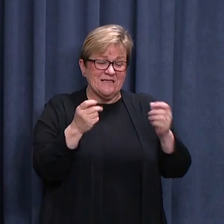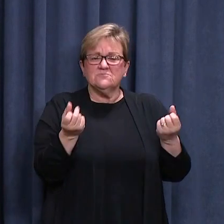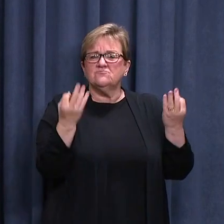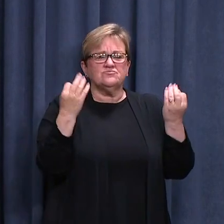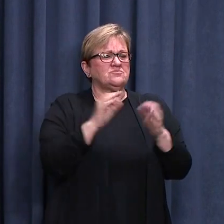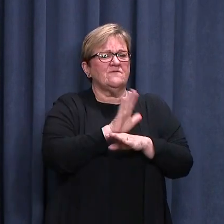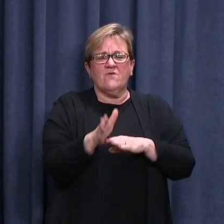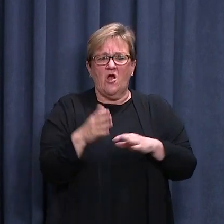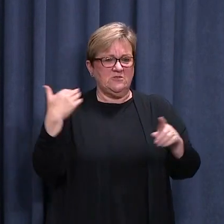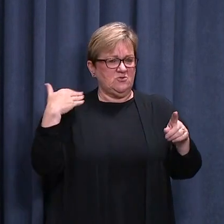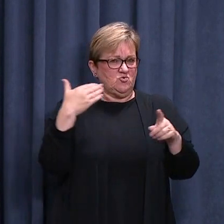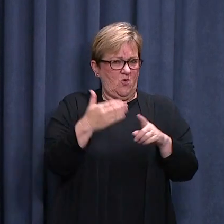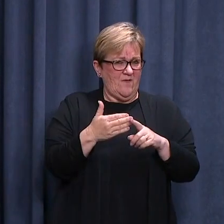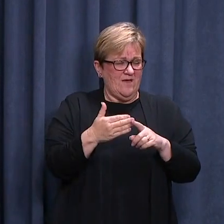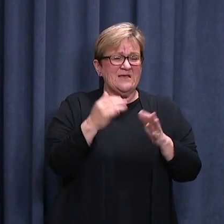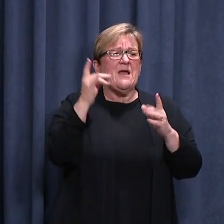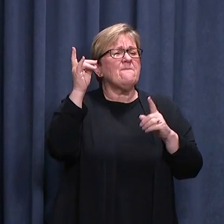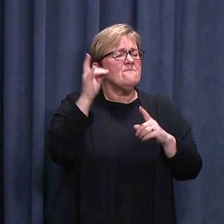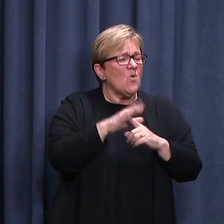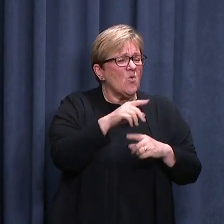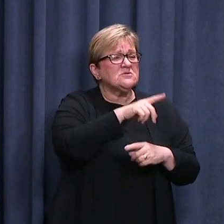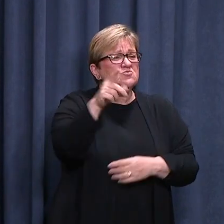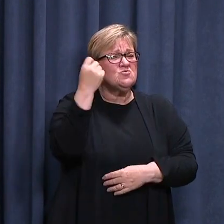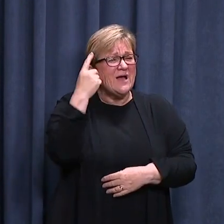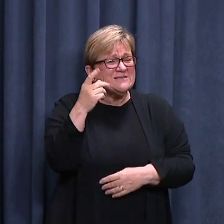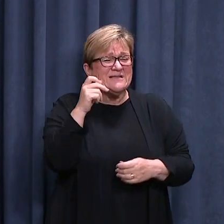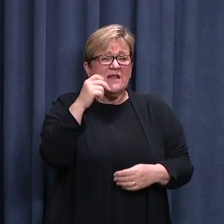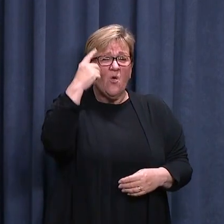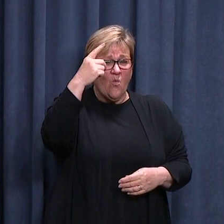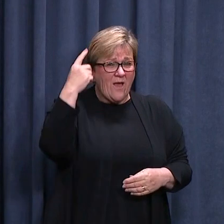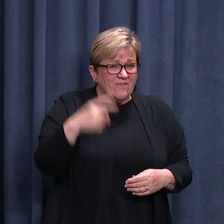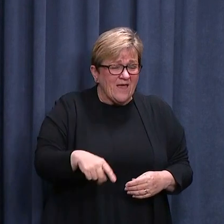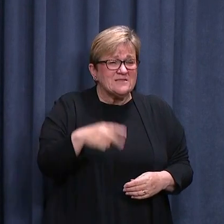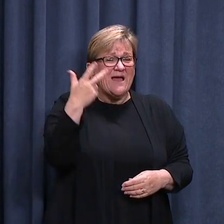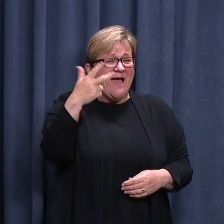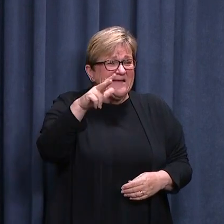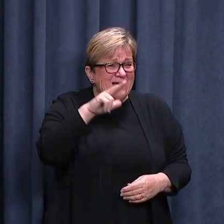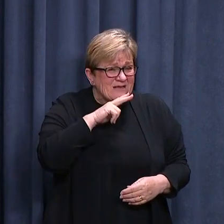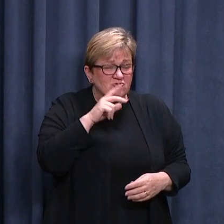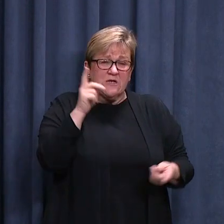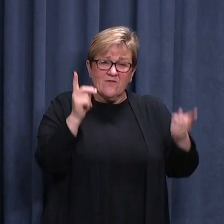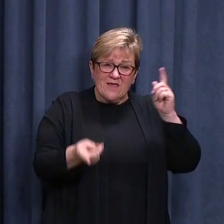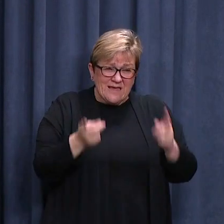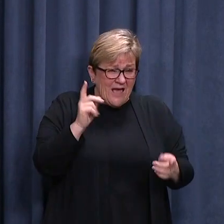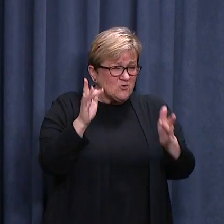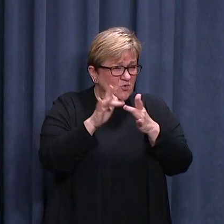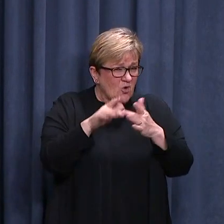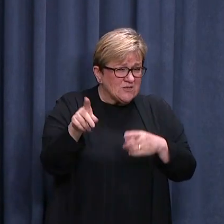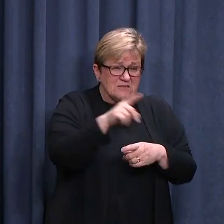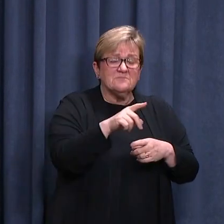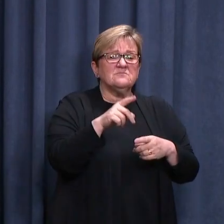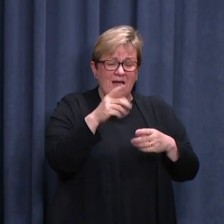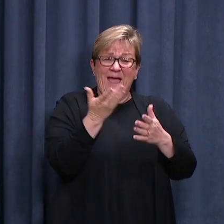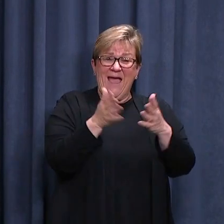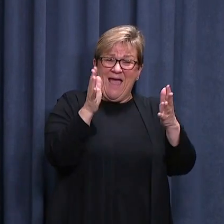negative so far. It's important to highlight that nearly 1,800 of the casual contacts have been